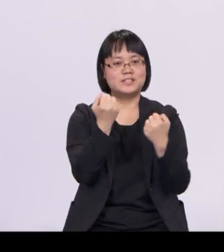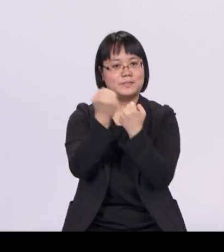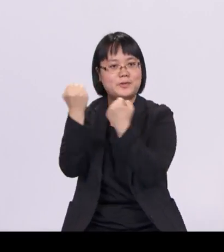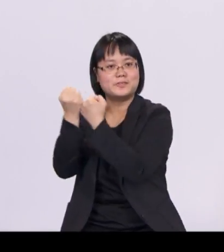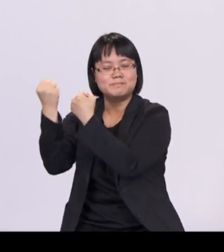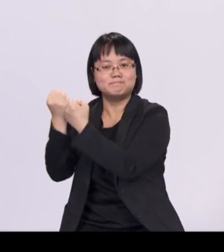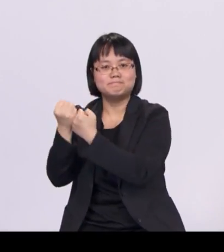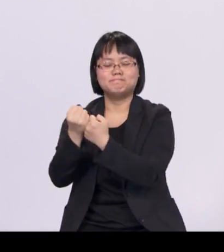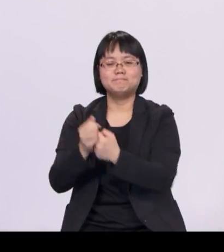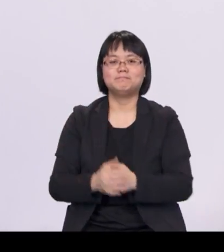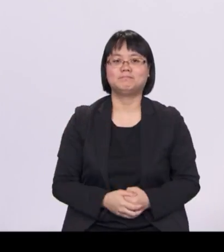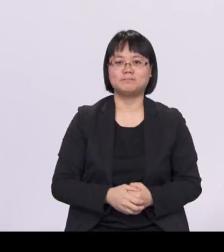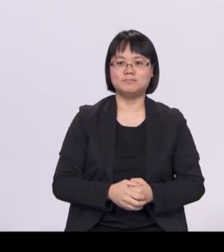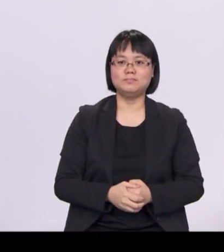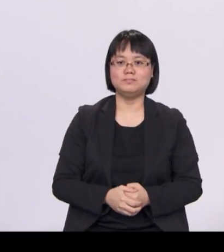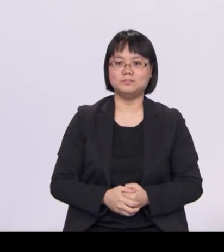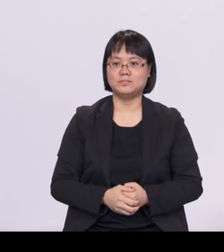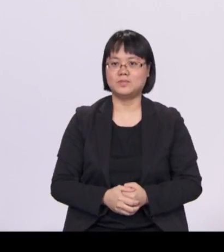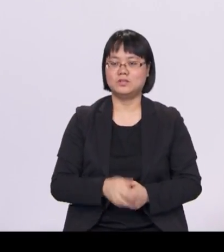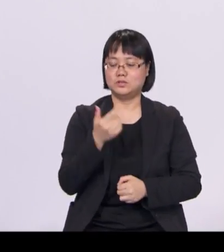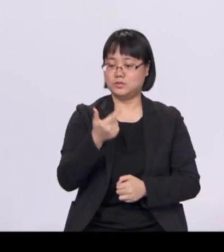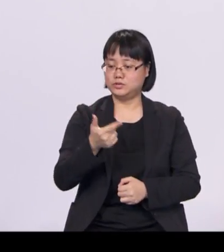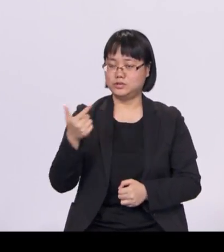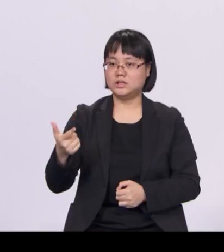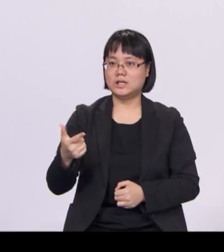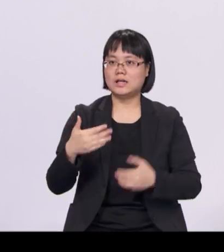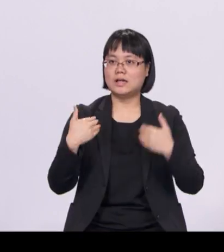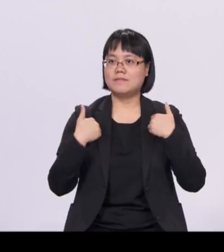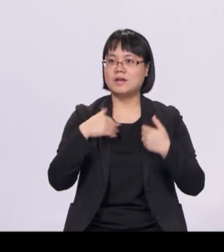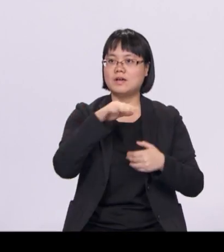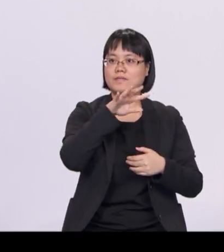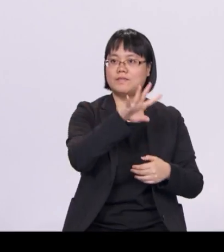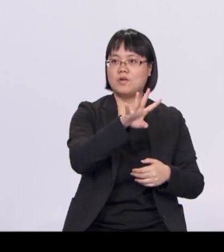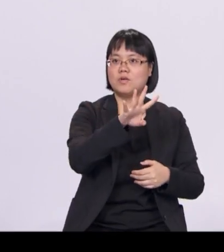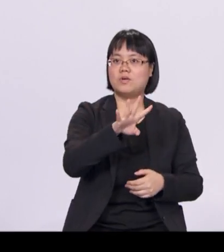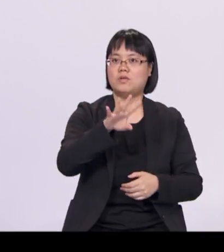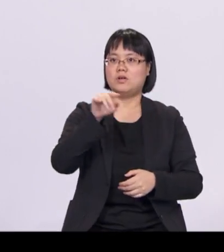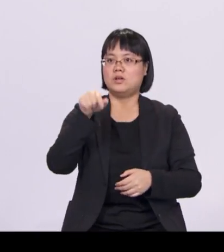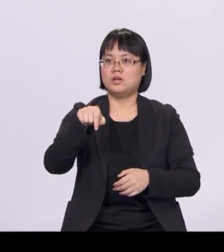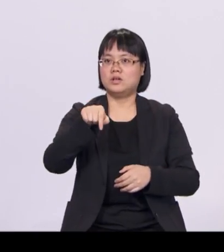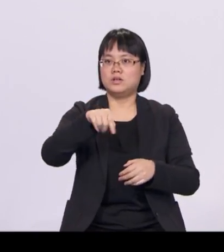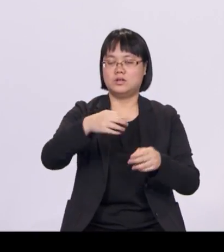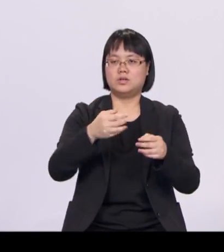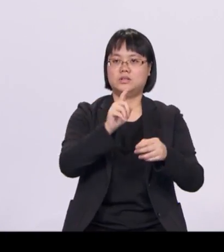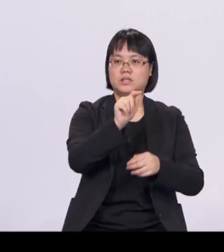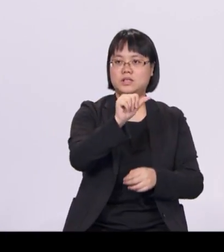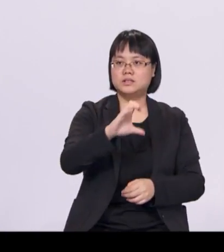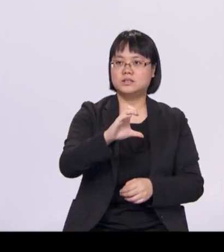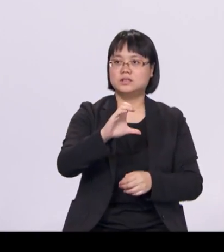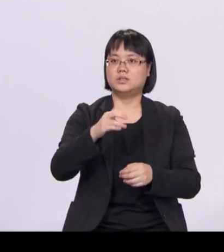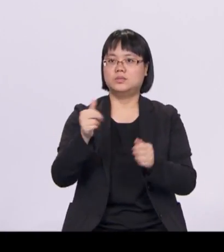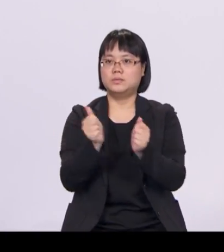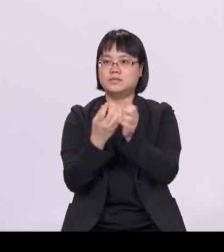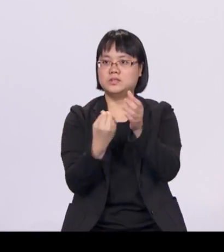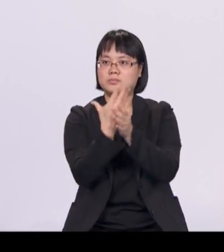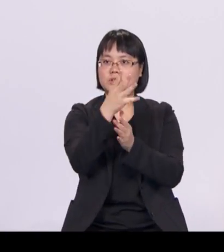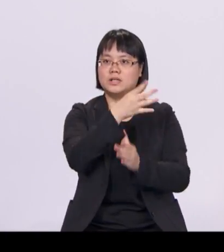In logistics, four TACs, along with SPRING and the Centre of Innovation for Supply Chain Management at